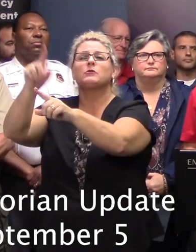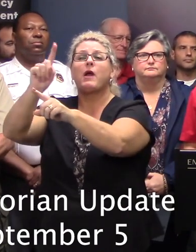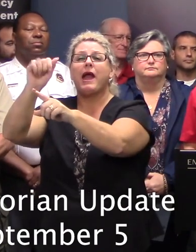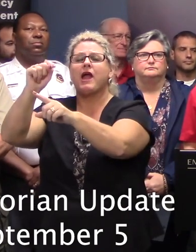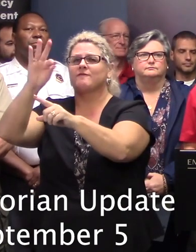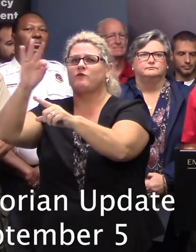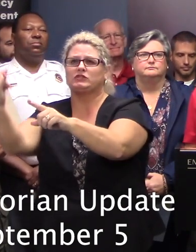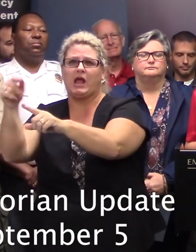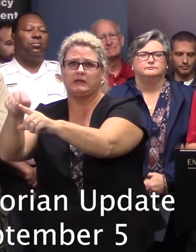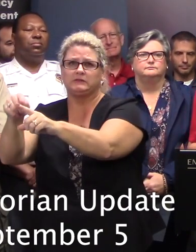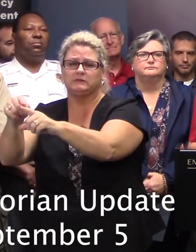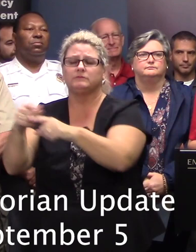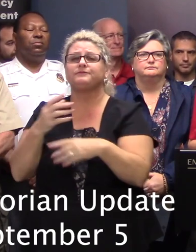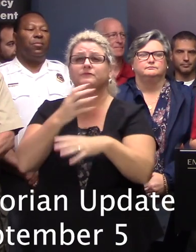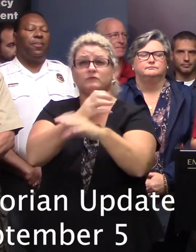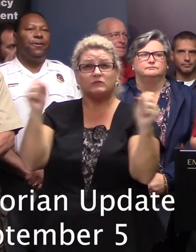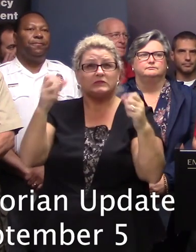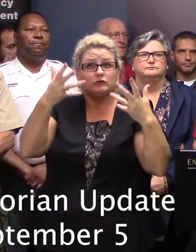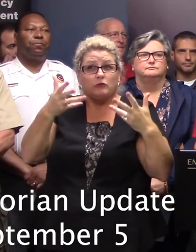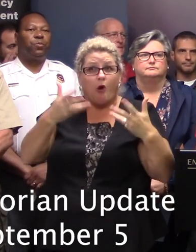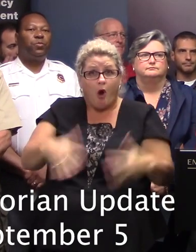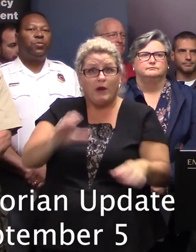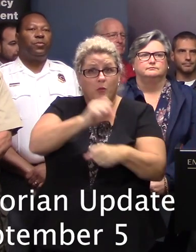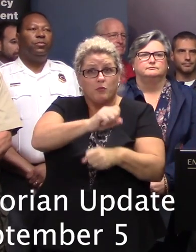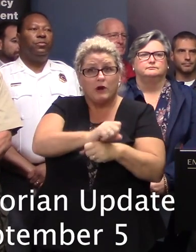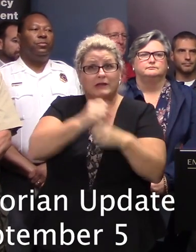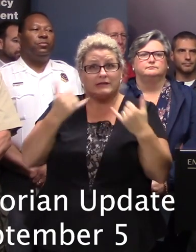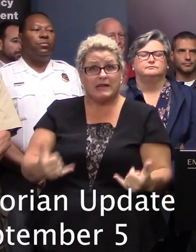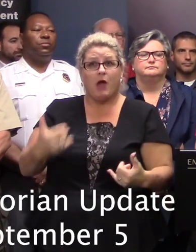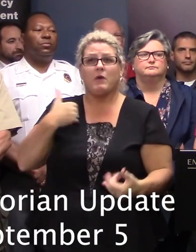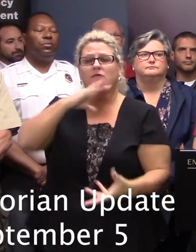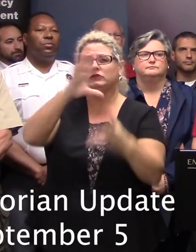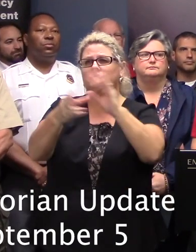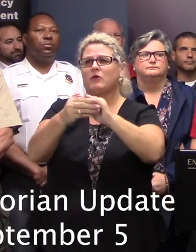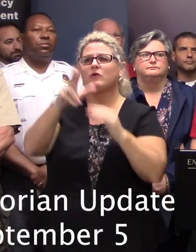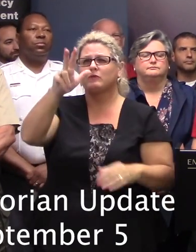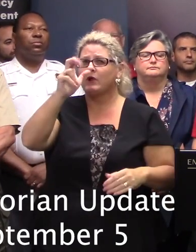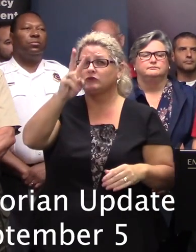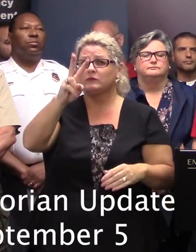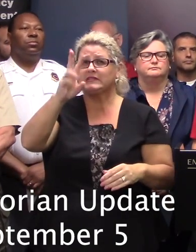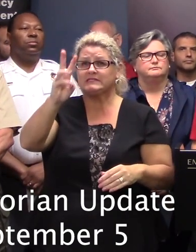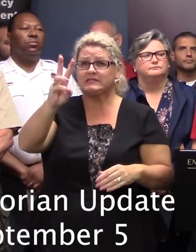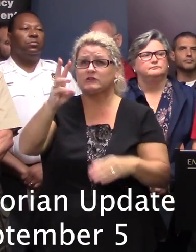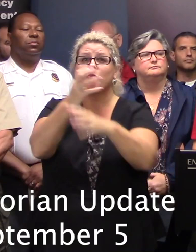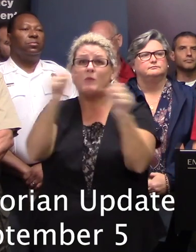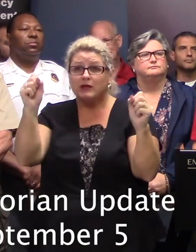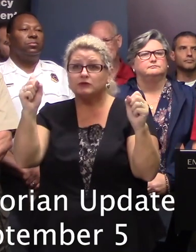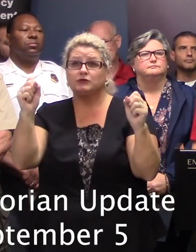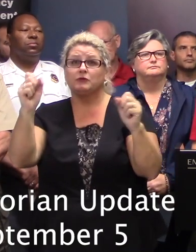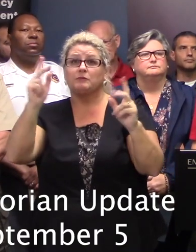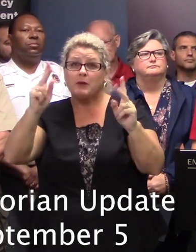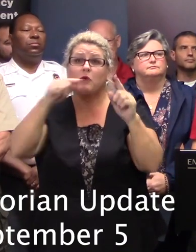Not counting the rescuers that are already working within their own jurisdiction, we have a total of 326 rescuers out there in South